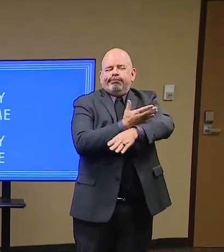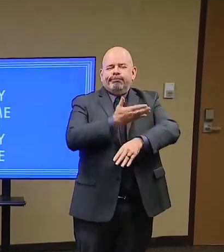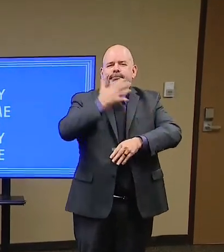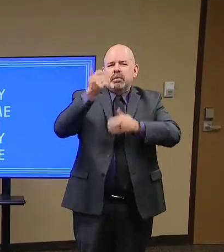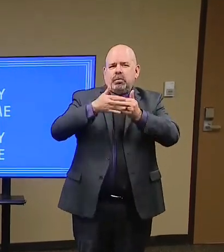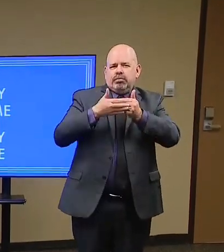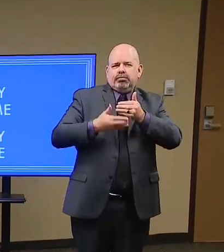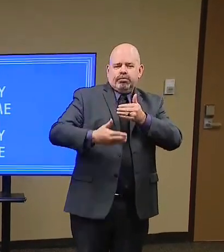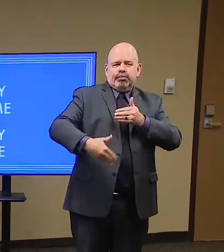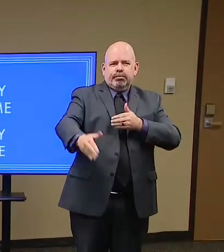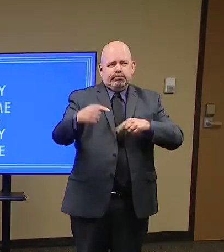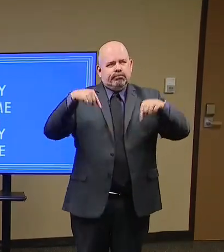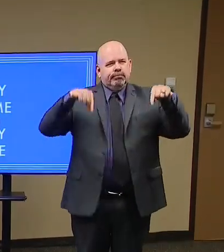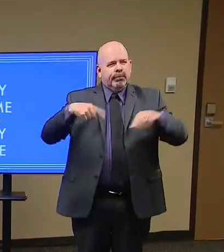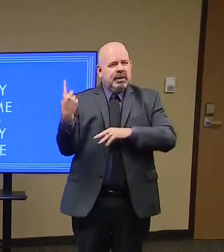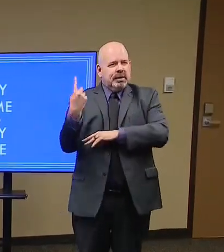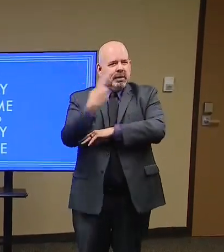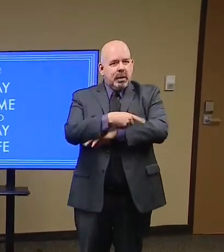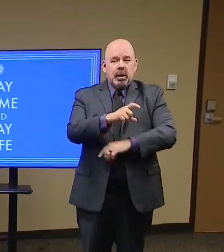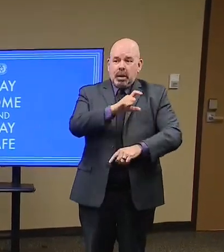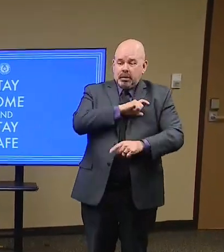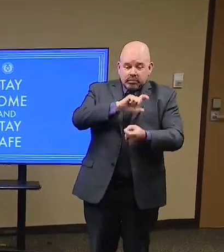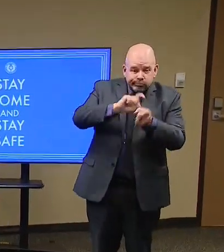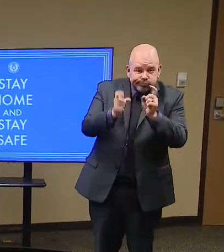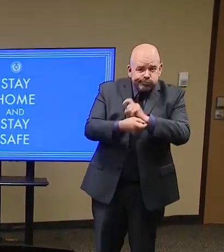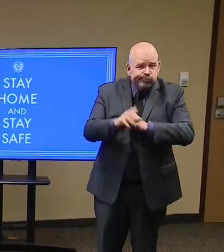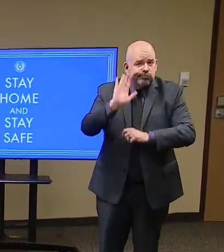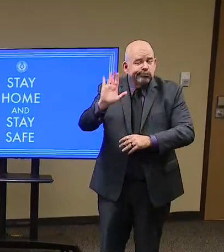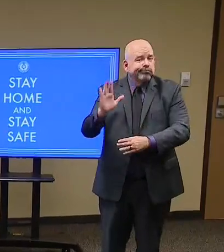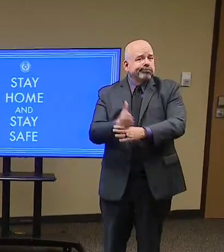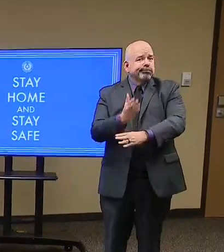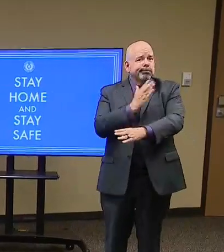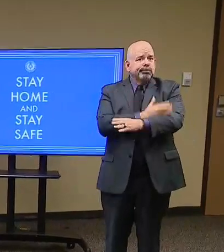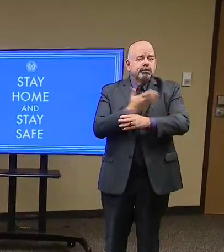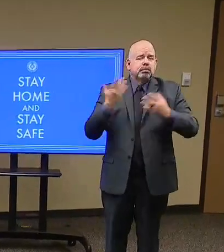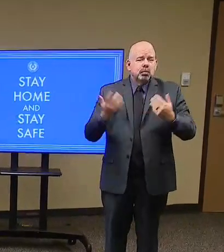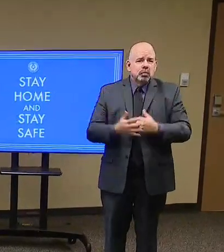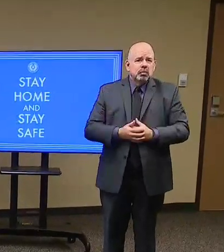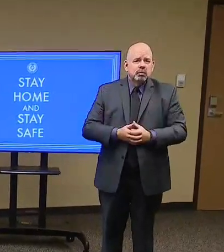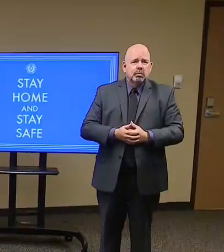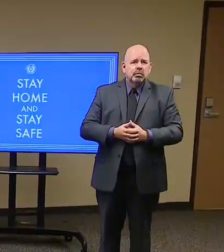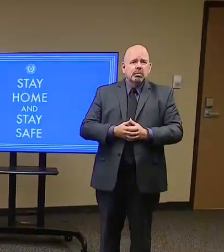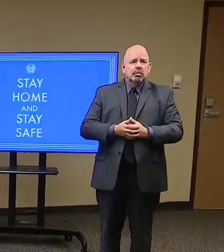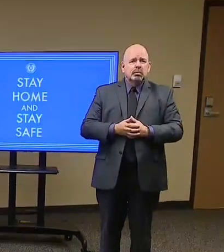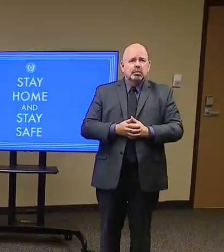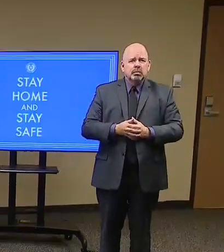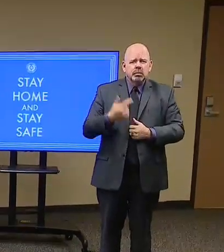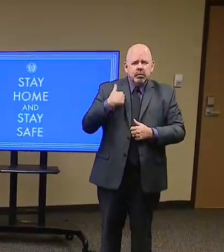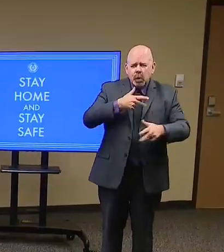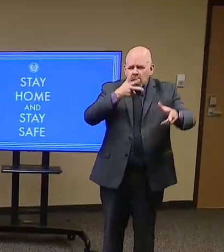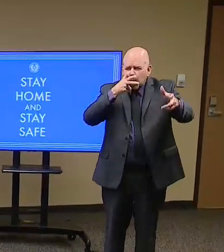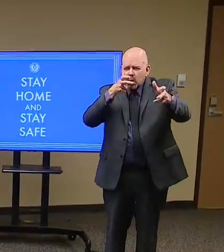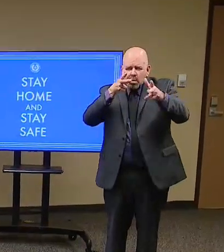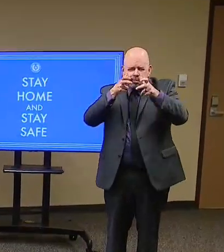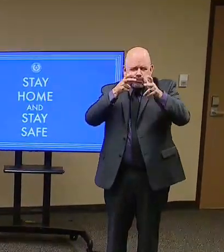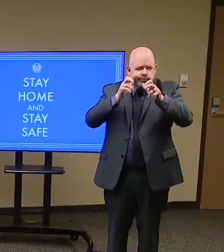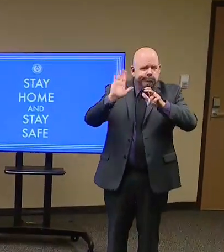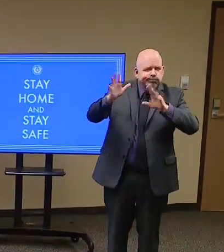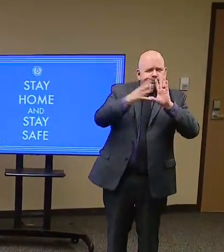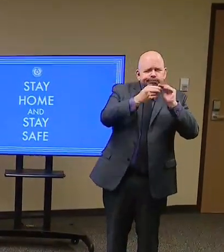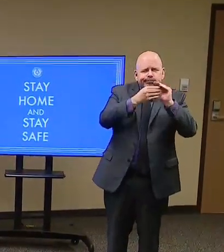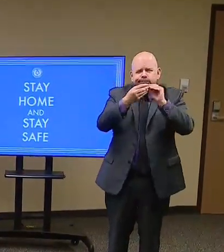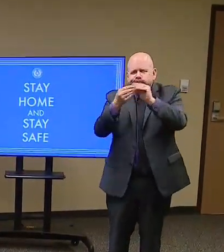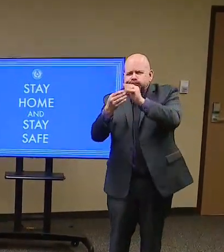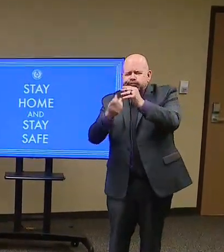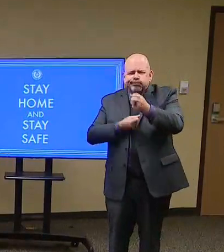for us to build a more perfect union. But it takes all of us. We all need to listen, and we all need to lead in our